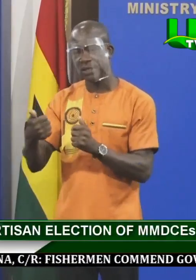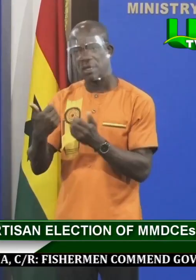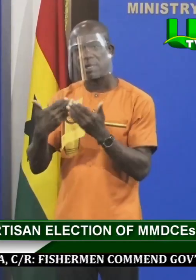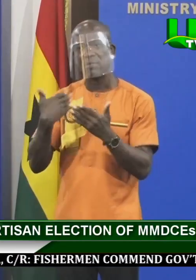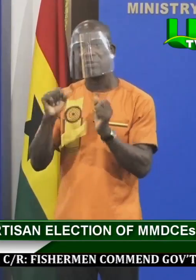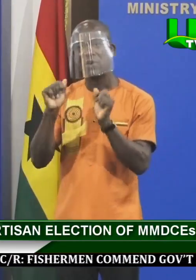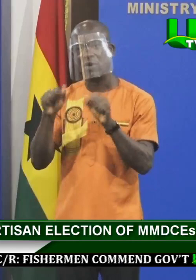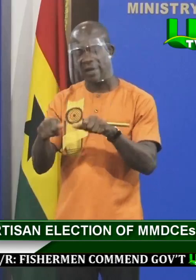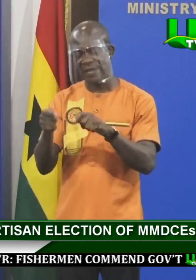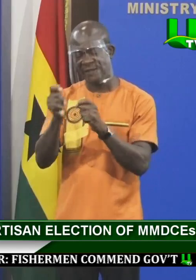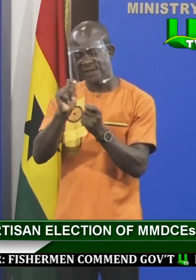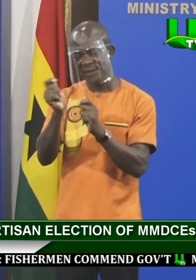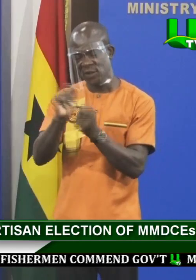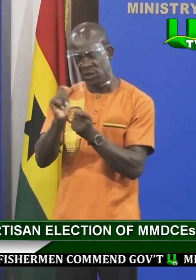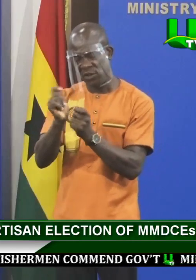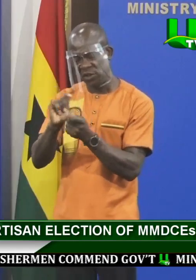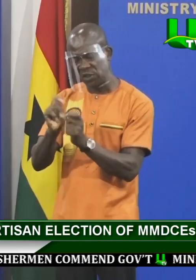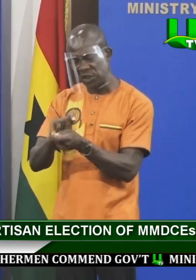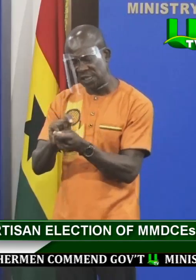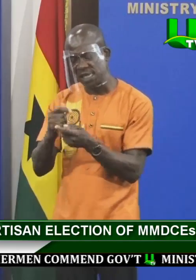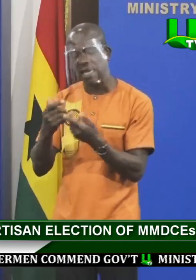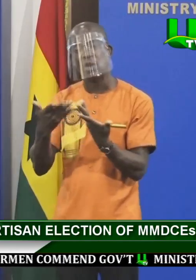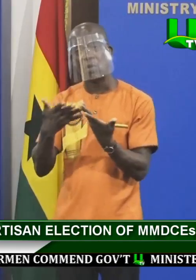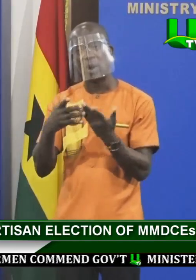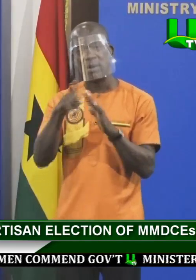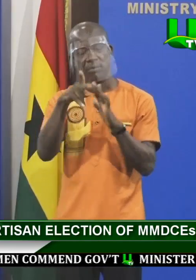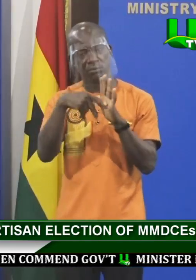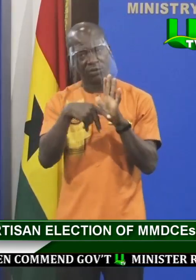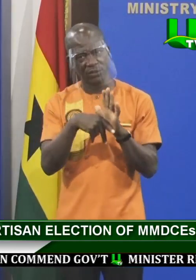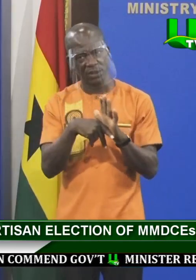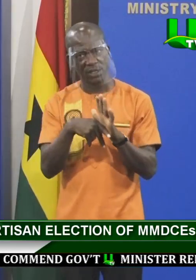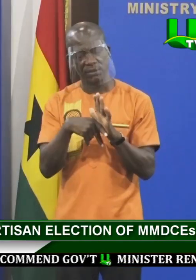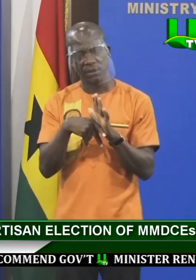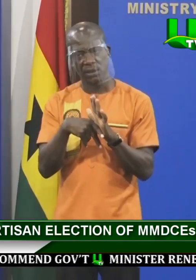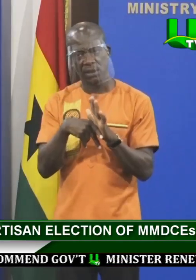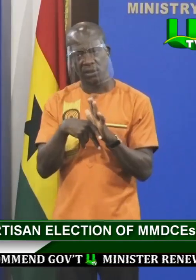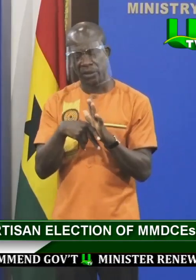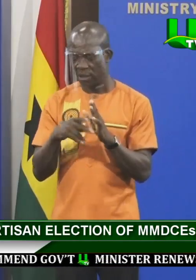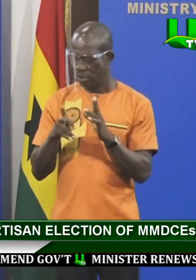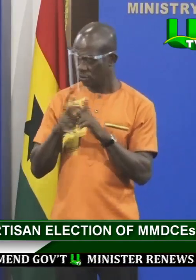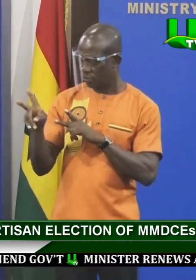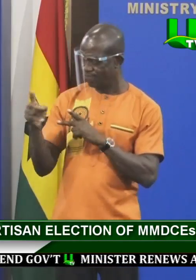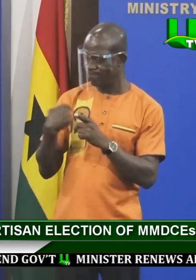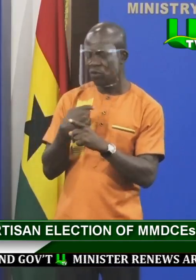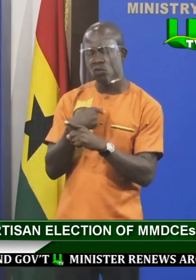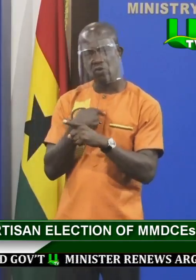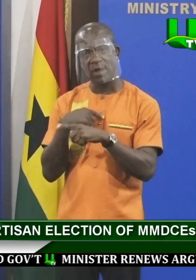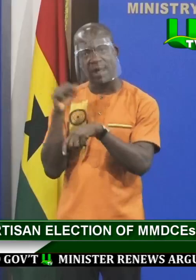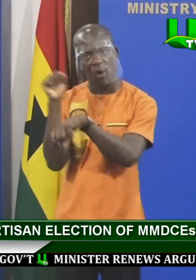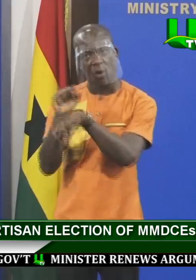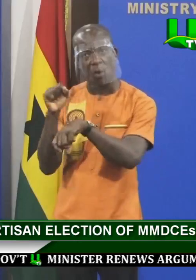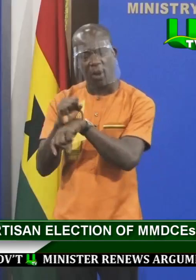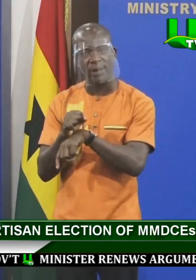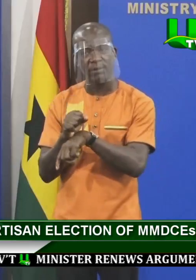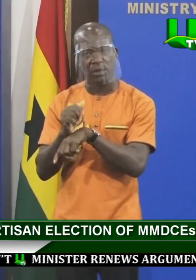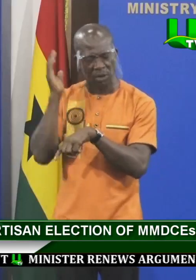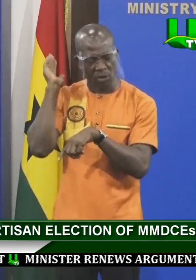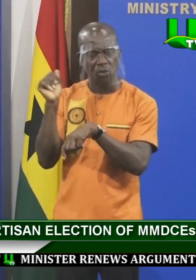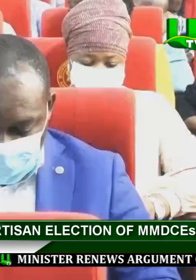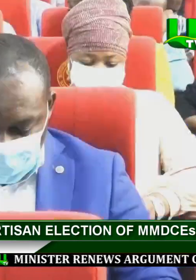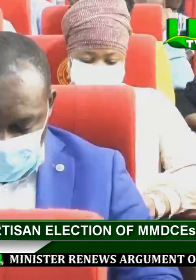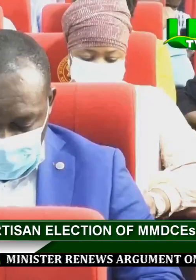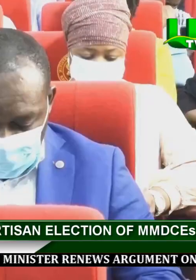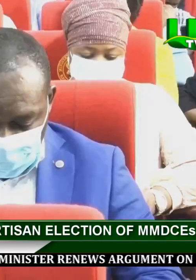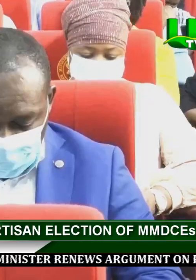the various provisions, the entrenched provisions through referendum. So we're going to work on that, build consensus